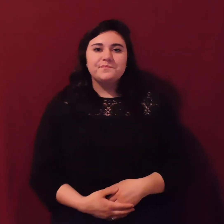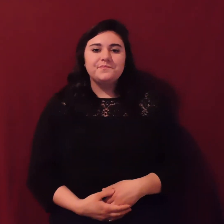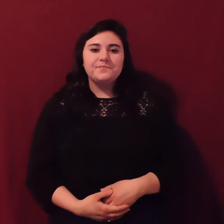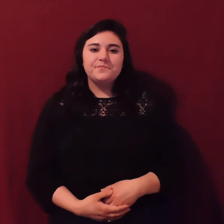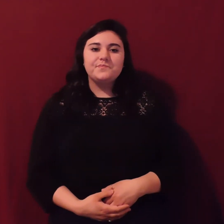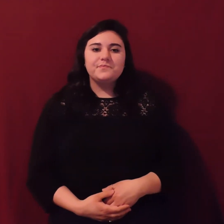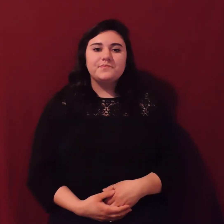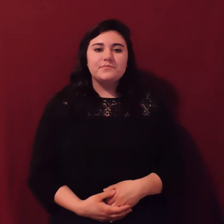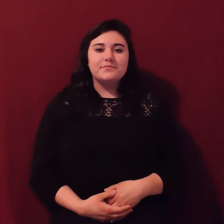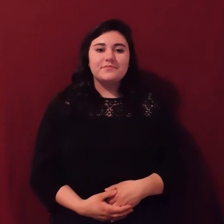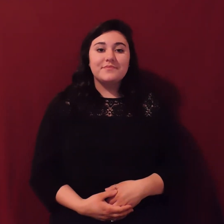Doesn't that sound like fun?